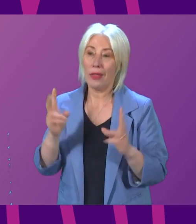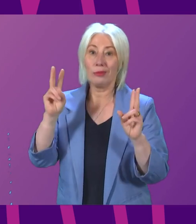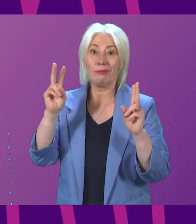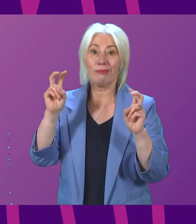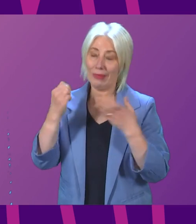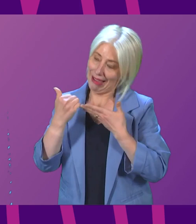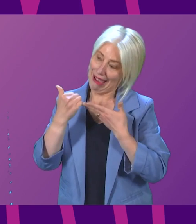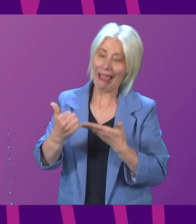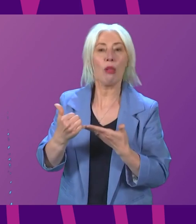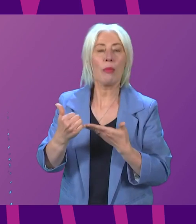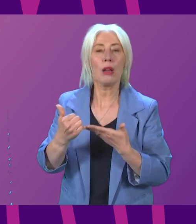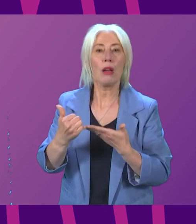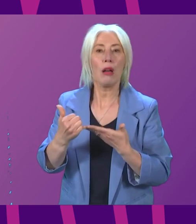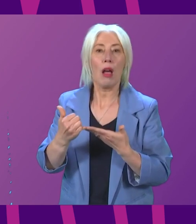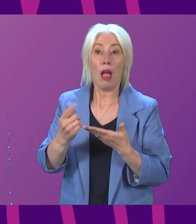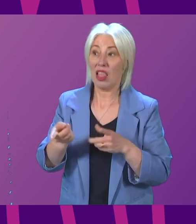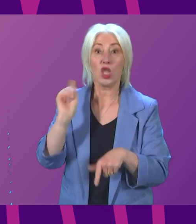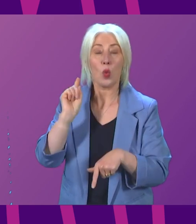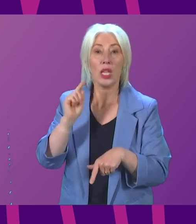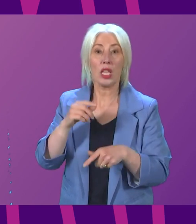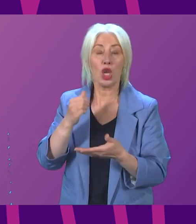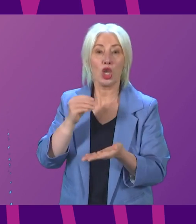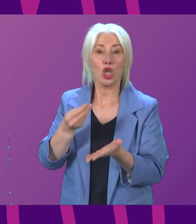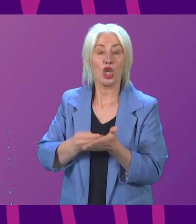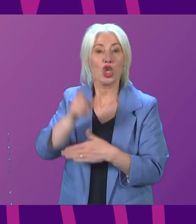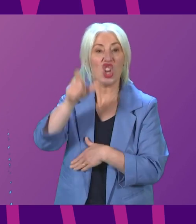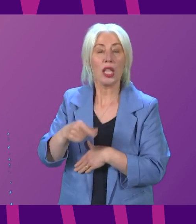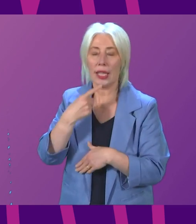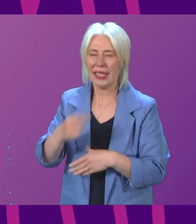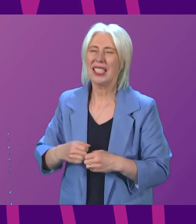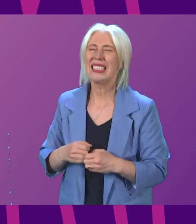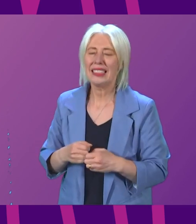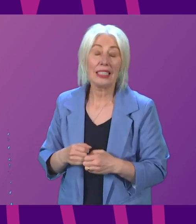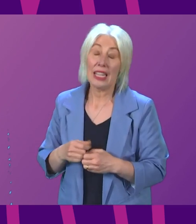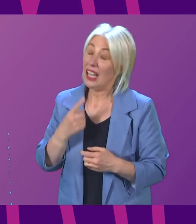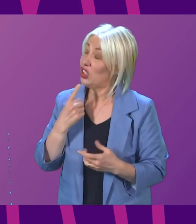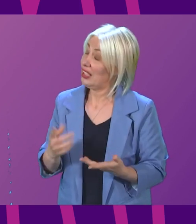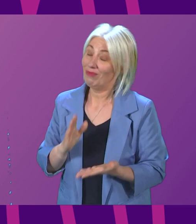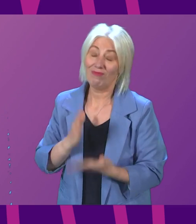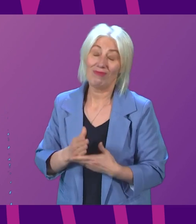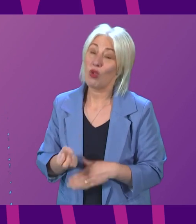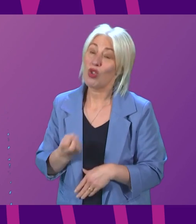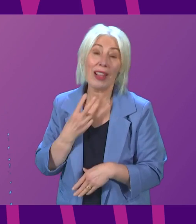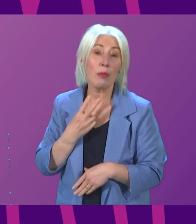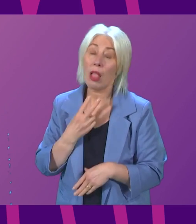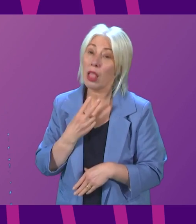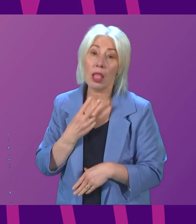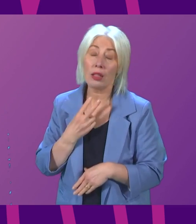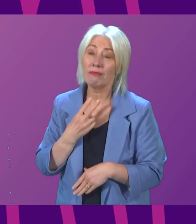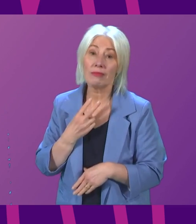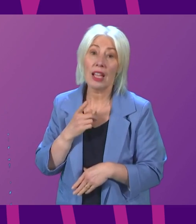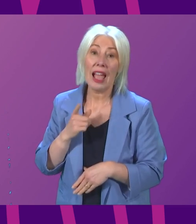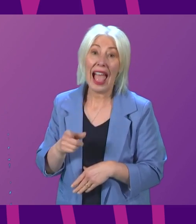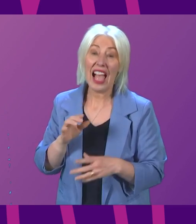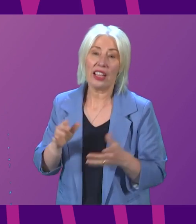by the Chancellor last week. And I'll just say in passing, it is deeply regrettable that it took, yet again, the party